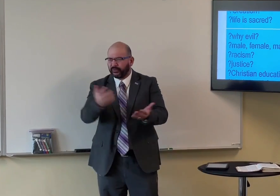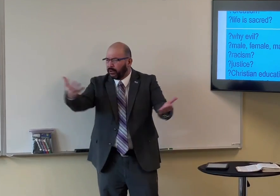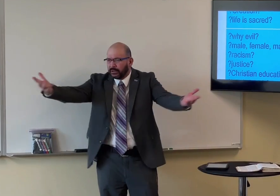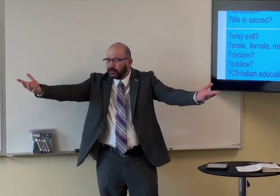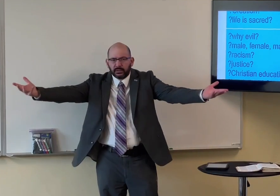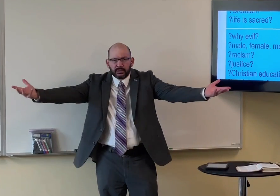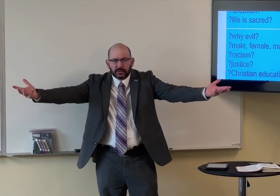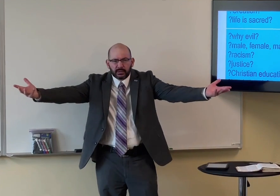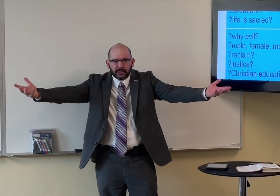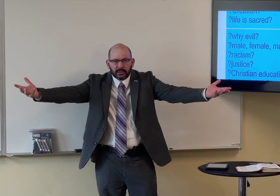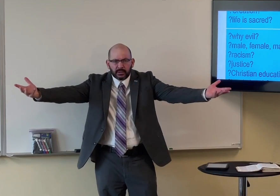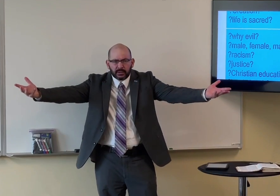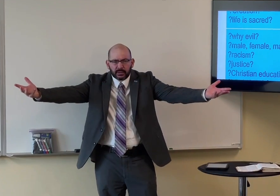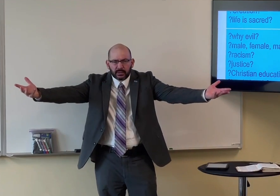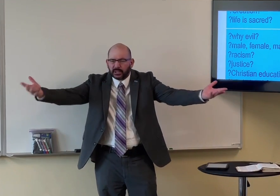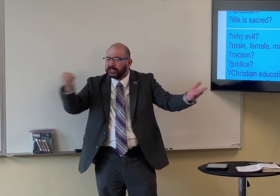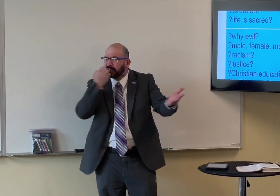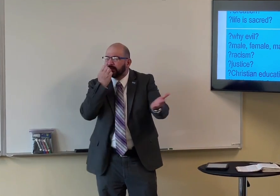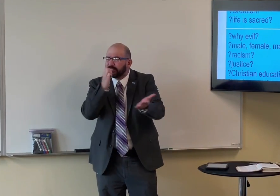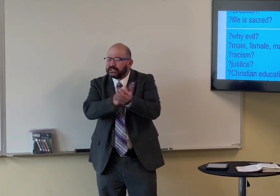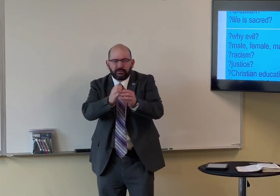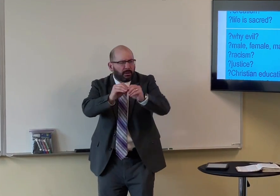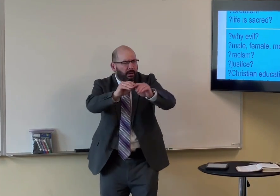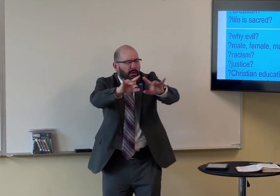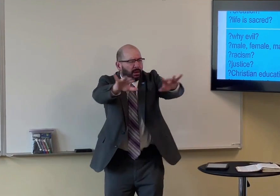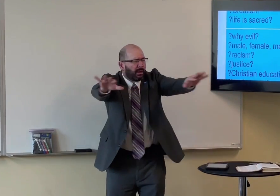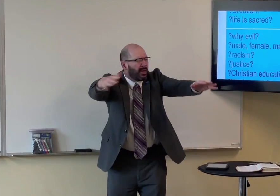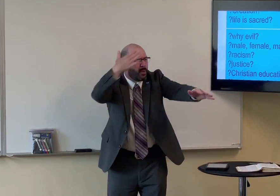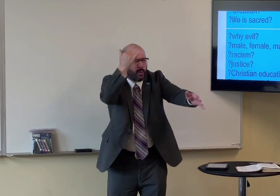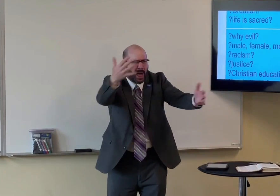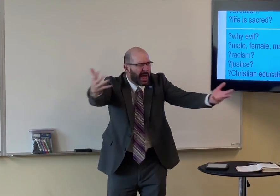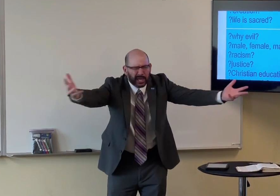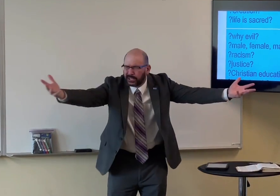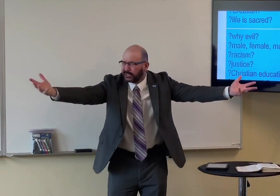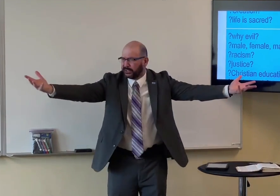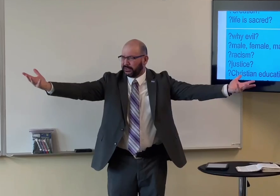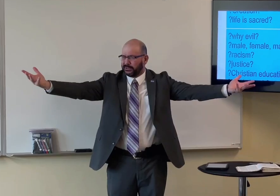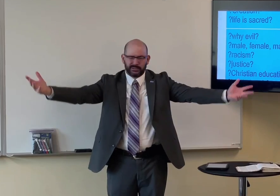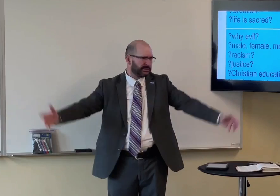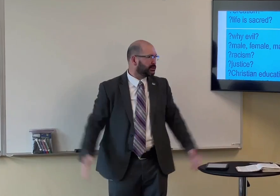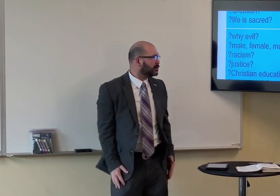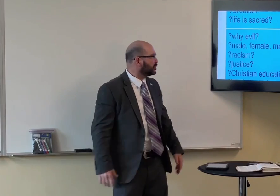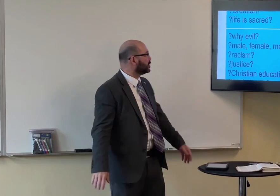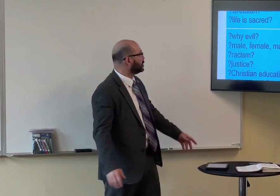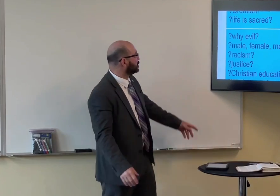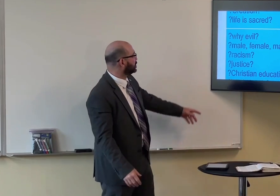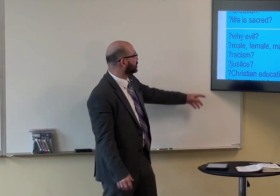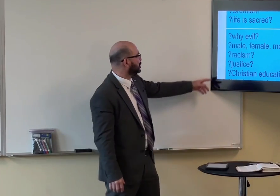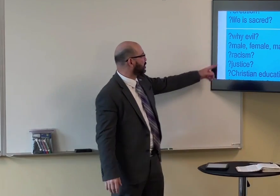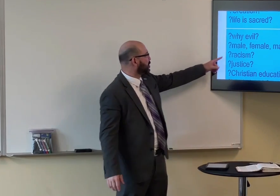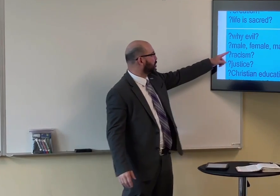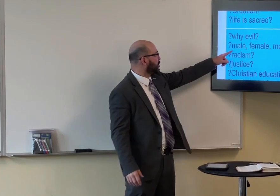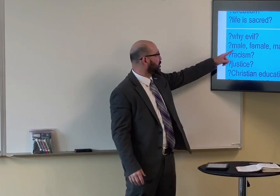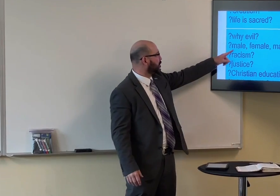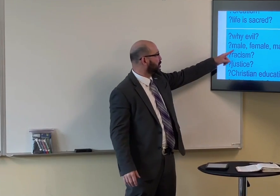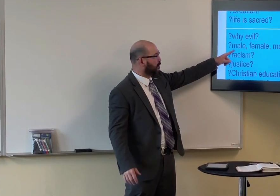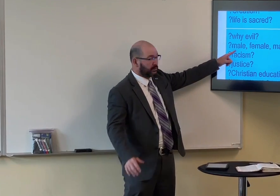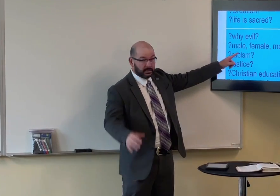Why, why is, why does evil happen? It spreads all, it's all over the world. Yes. How about